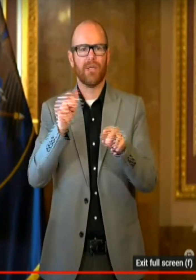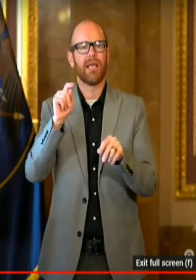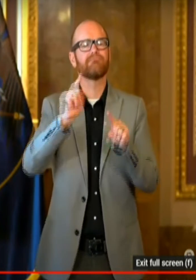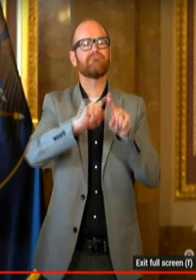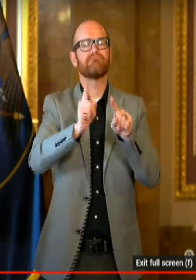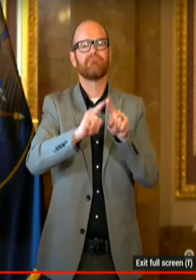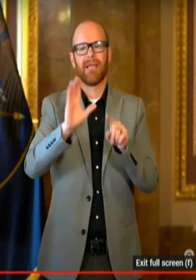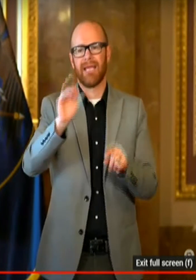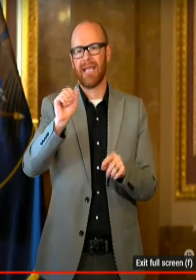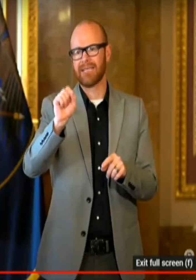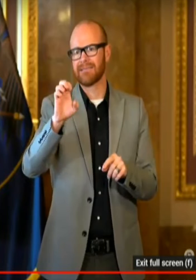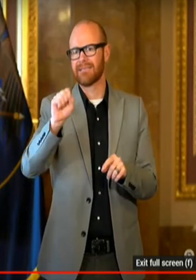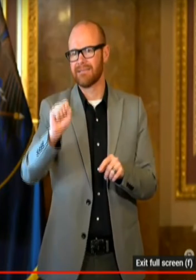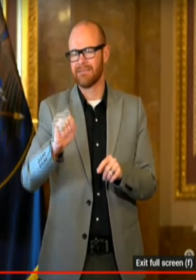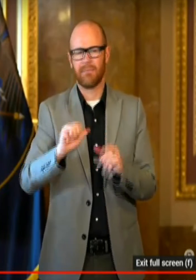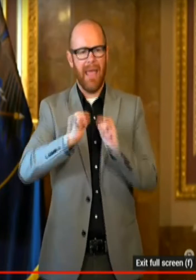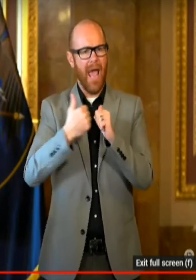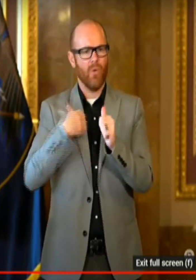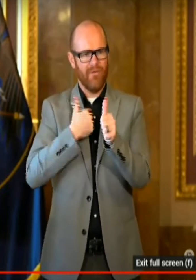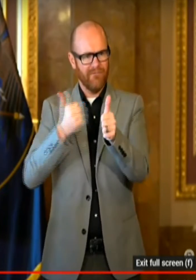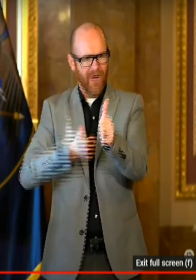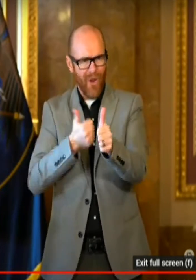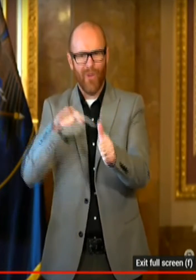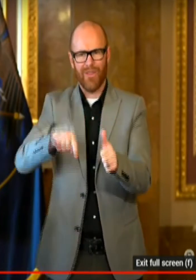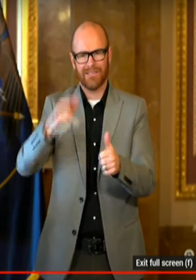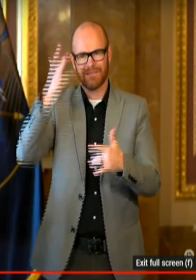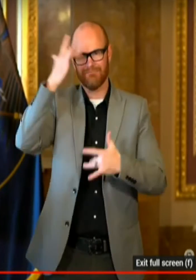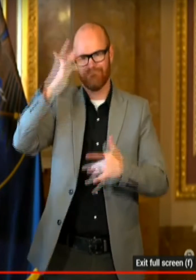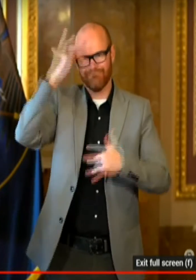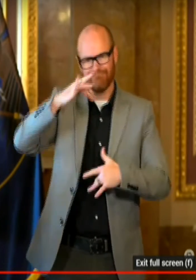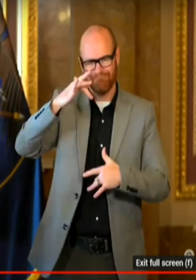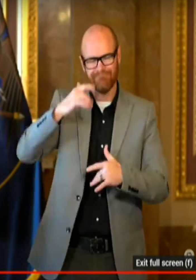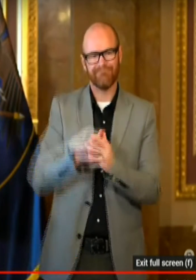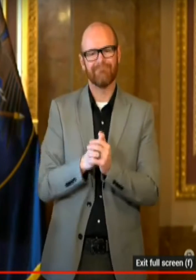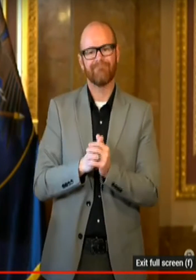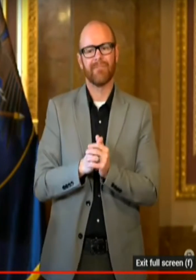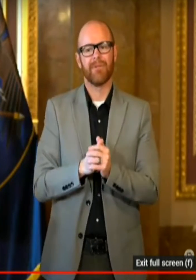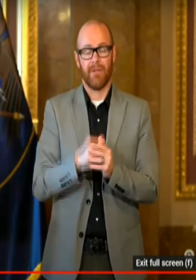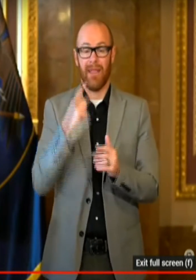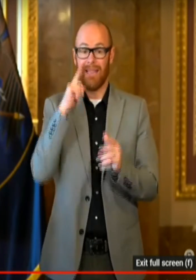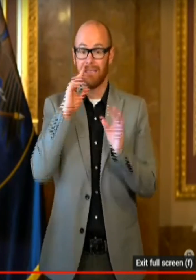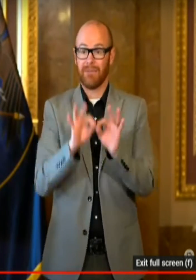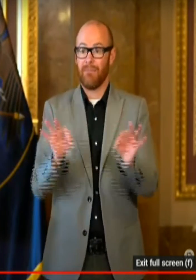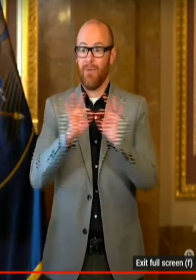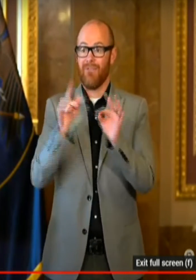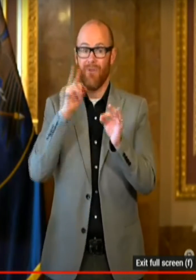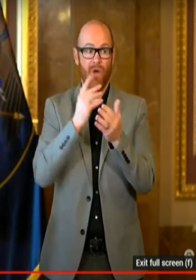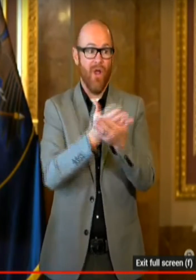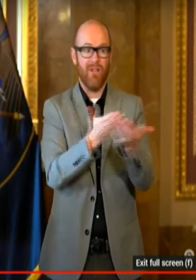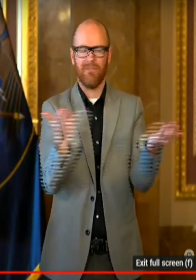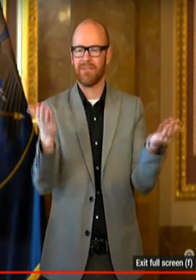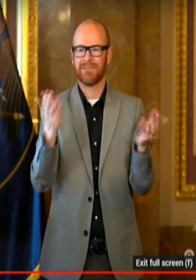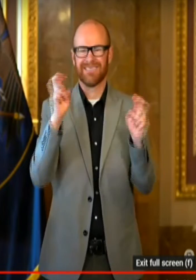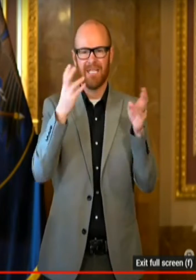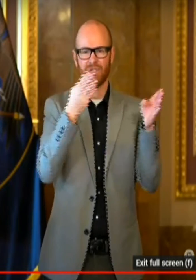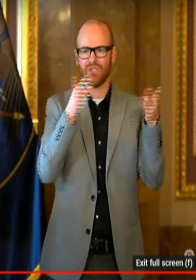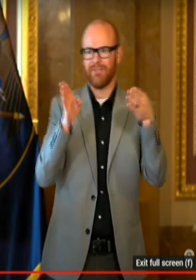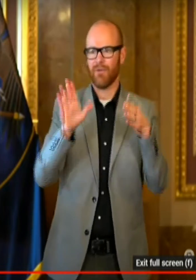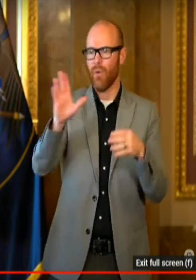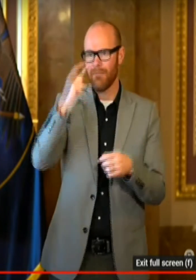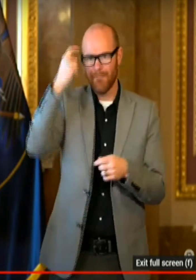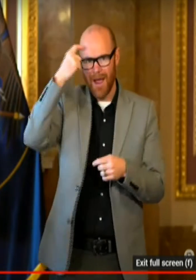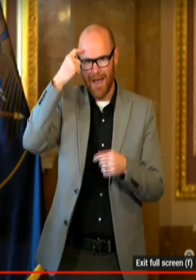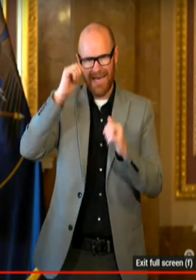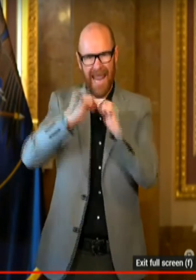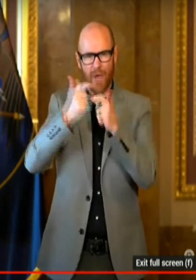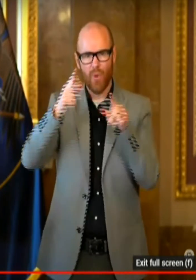these infections as we get to the steady state. And I think it's important for all of us to reset our mind about how we're going to look at things